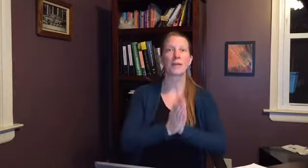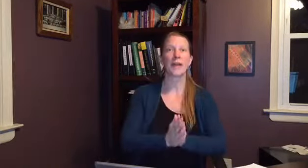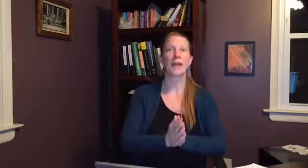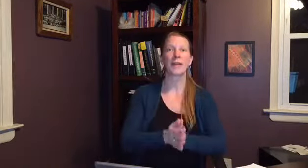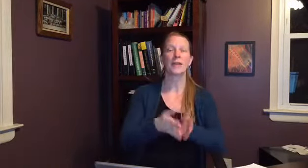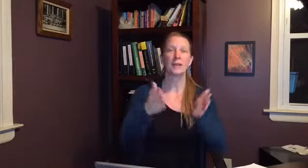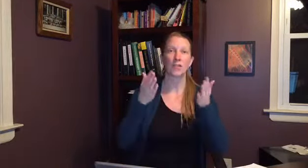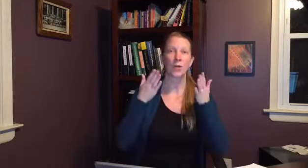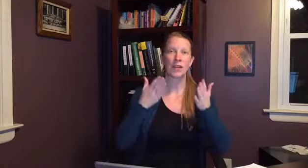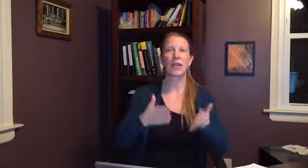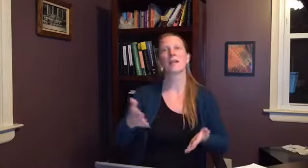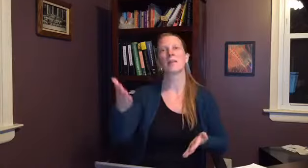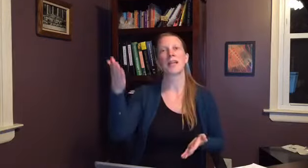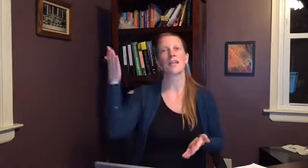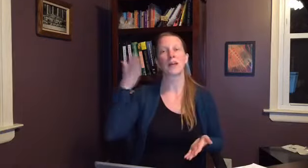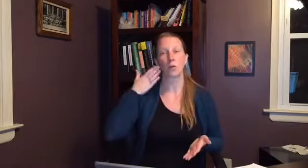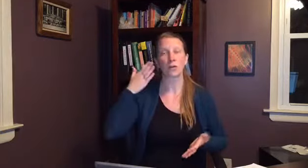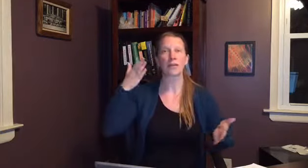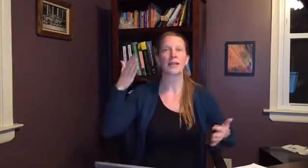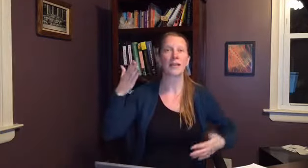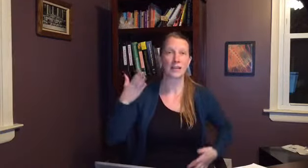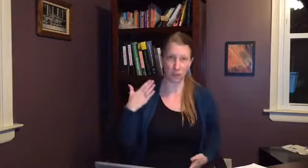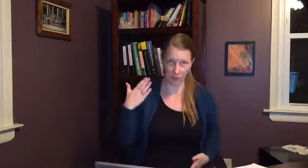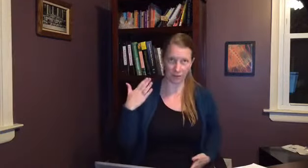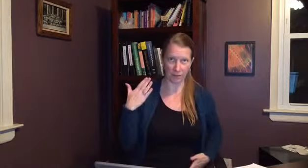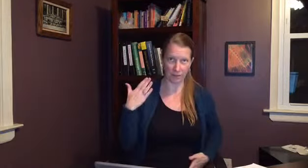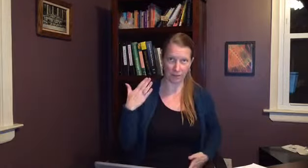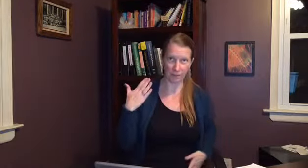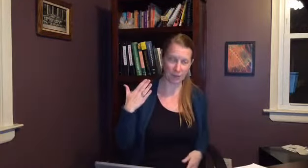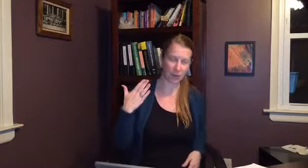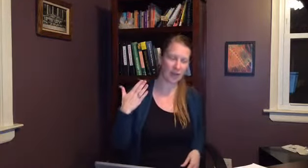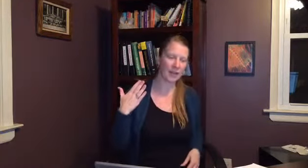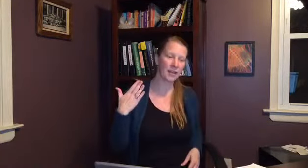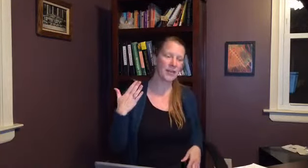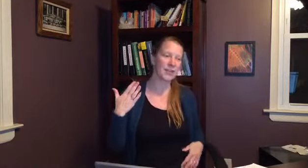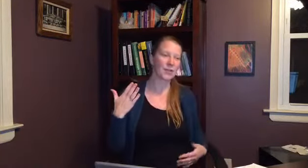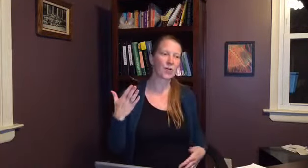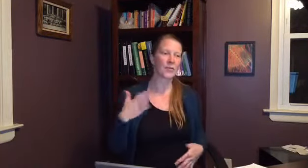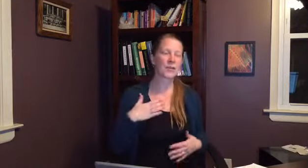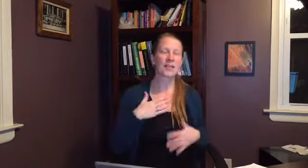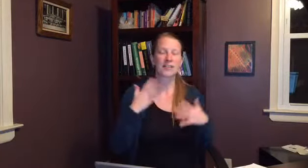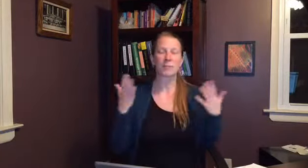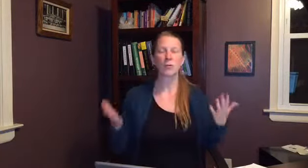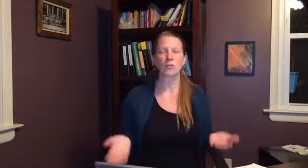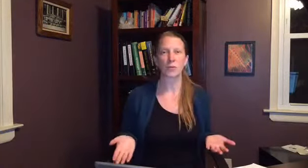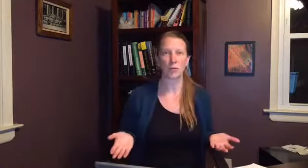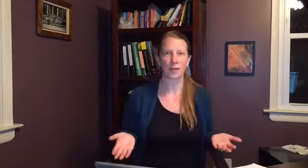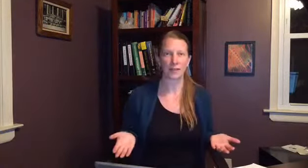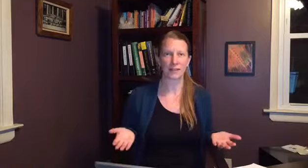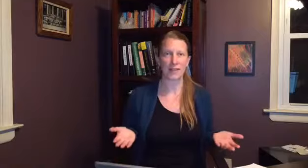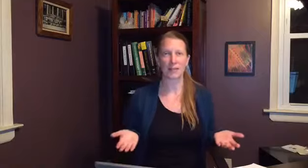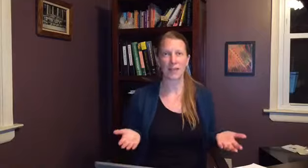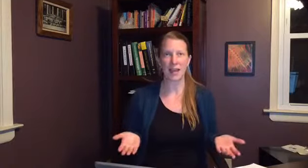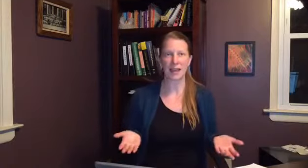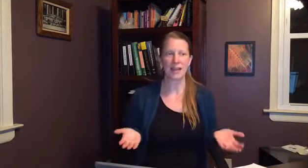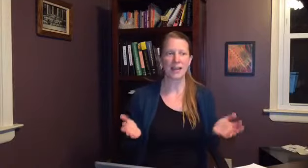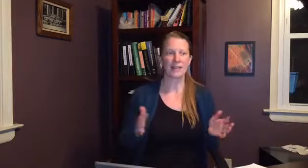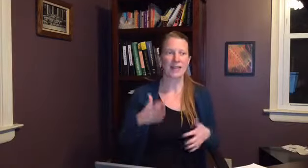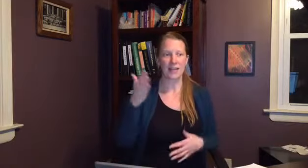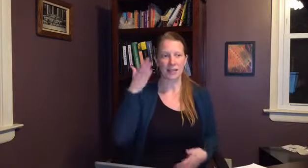day so he ended up getting it orally and generally okay so if you get exposed to it all at the same day then yes